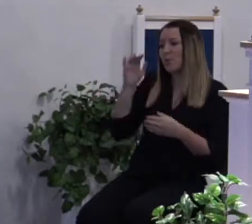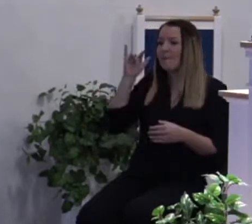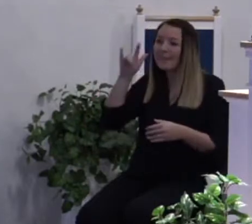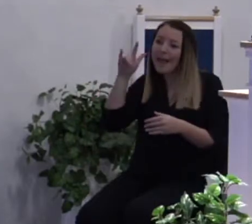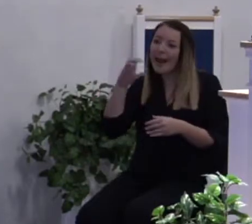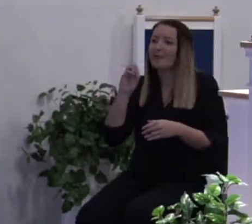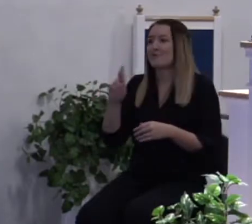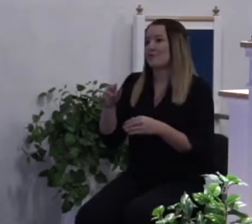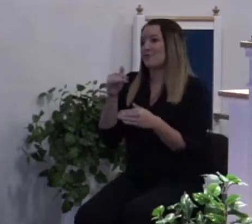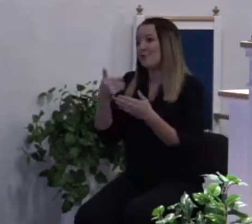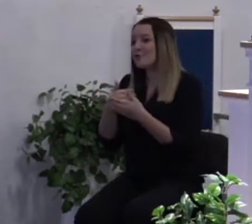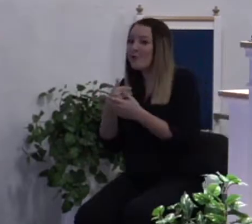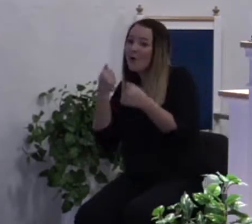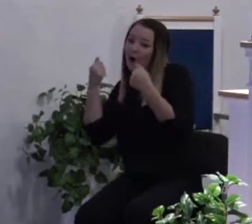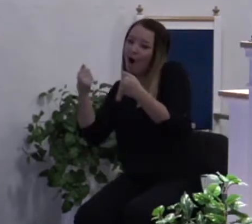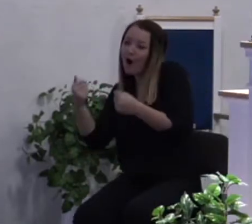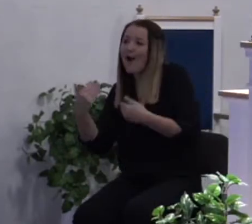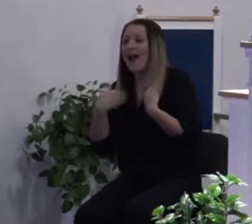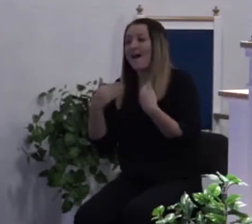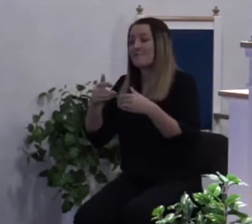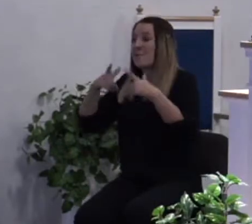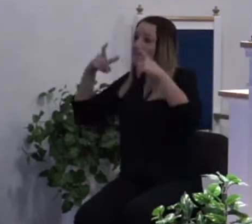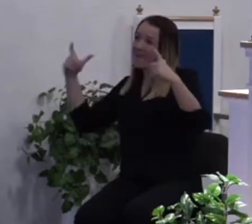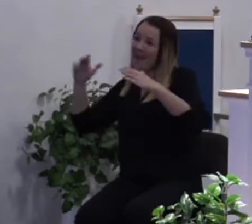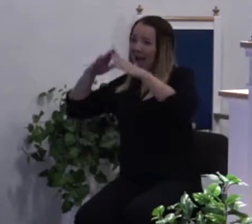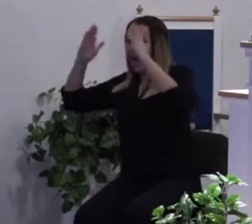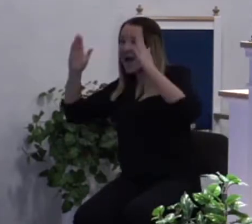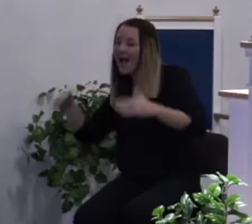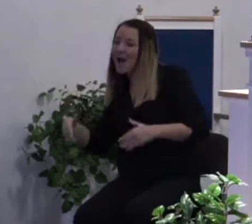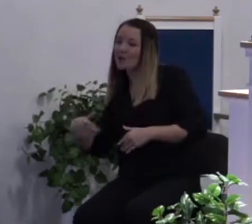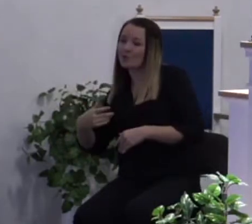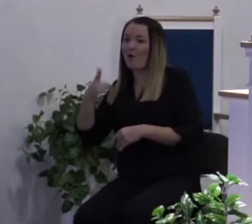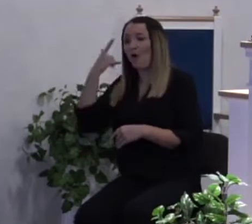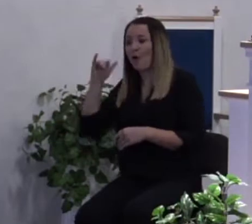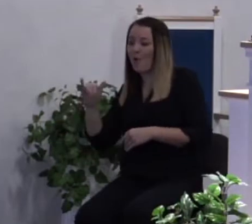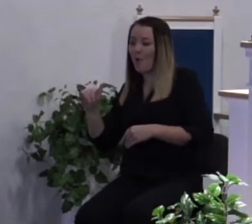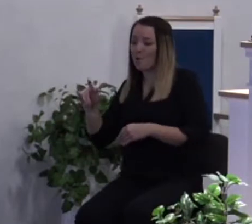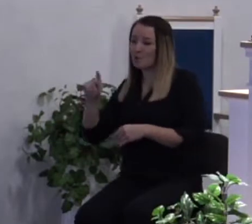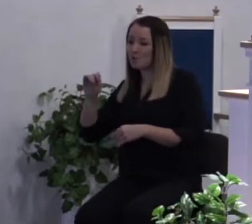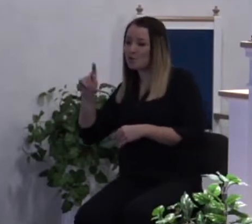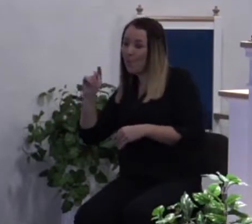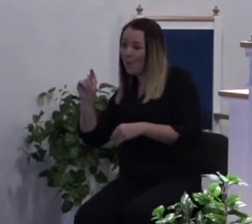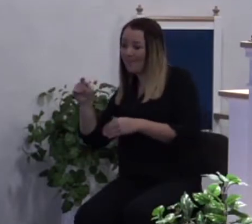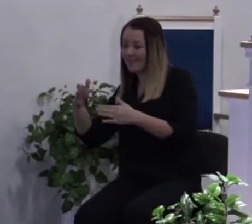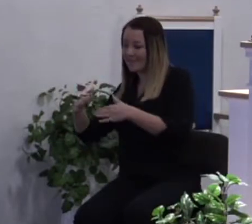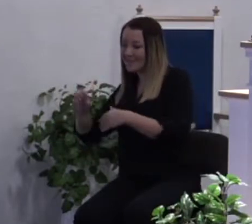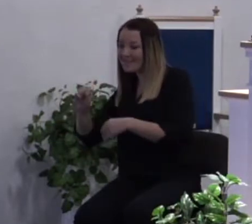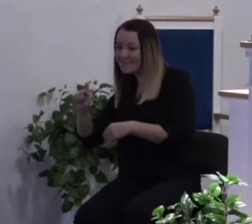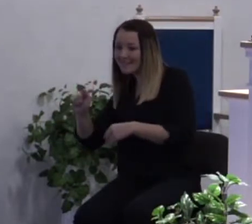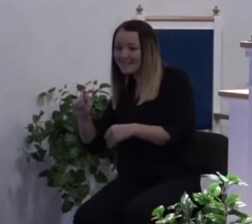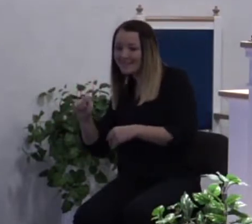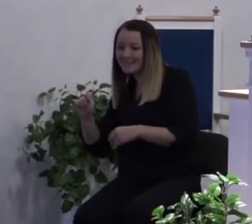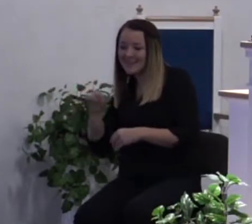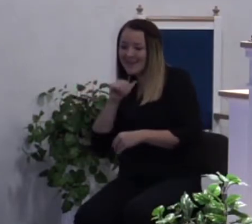so he can have a bigger house. Or have a gold plated toilet stool. None of those things is what God has asked for.